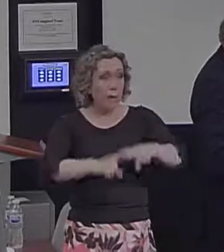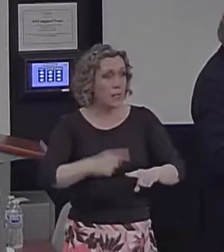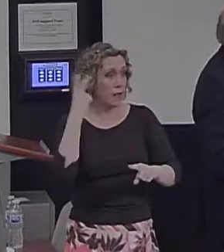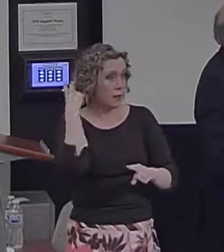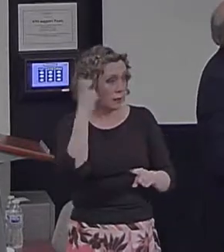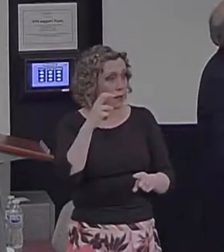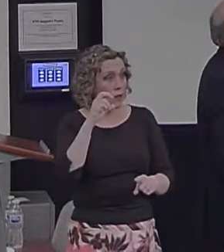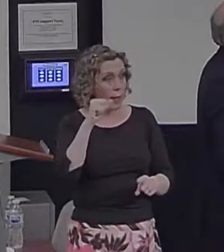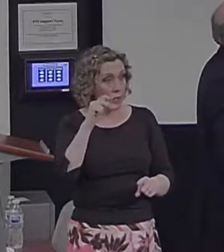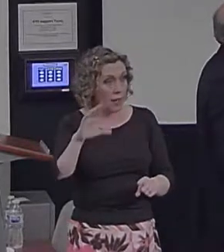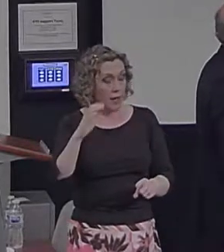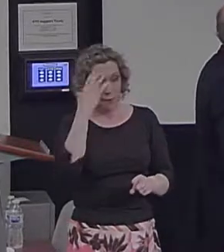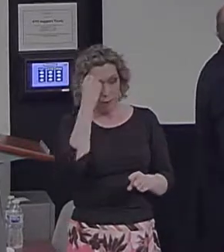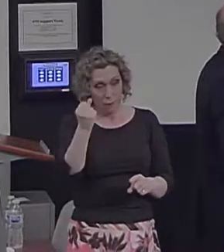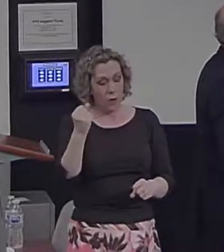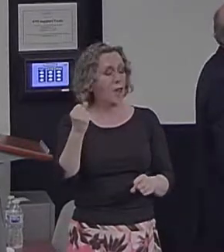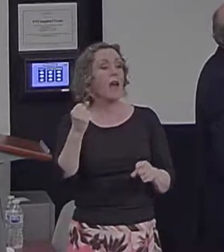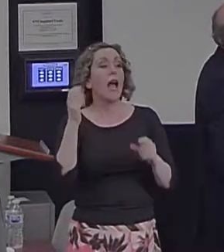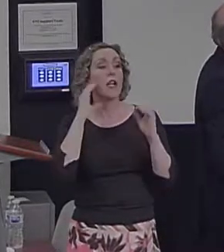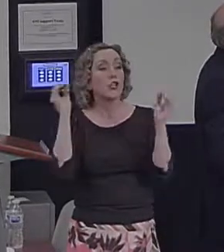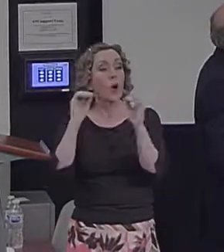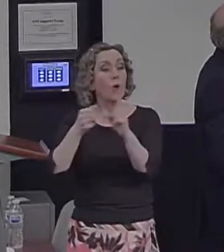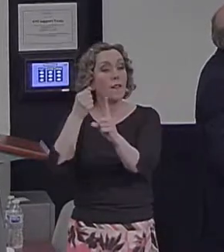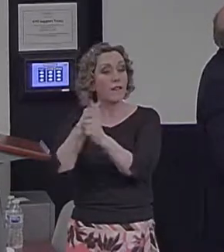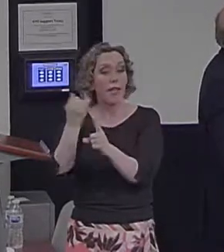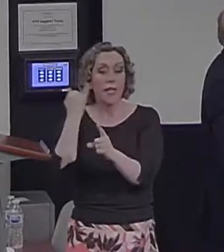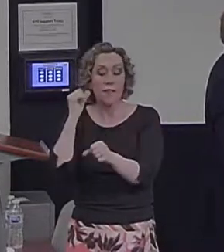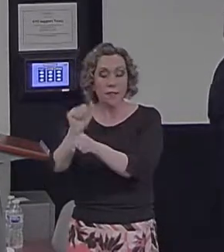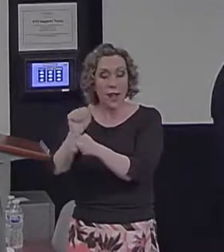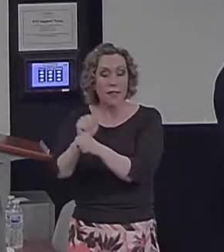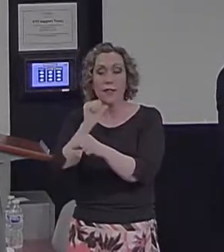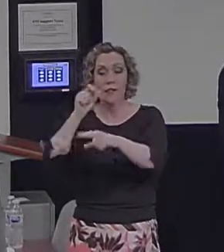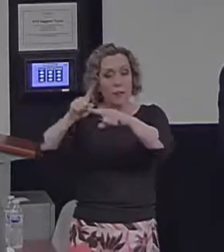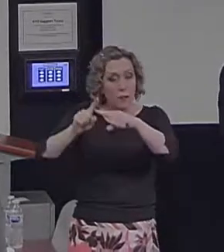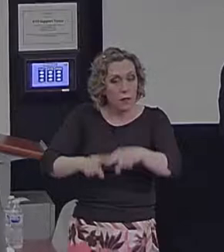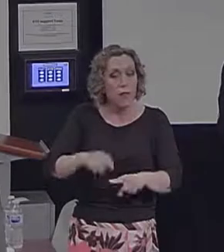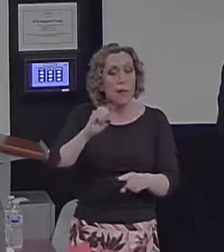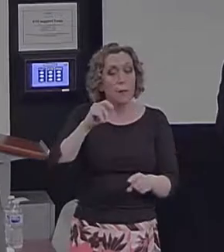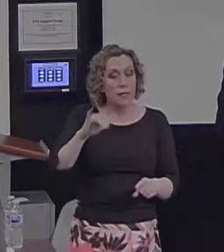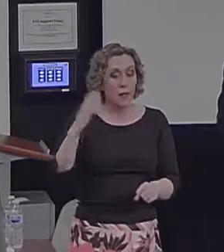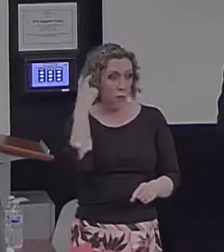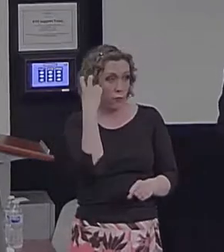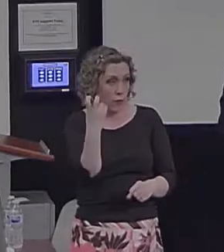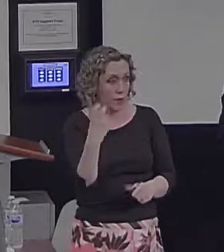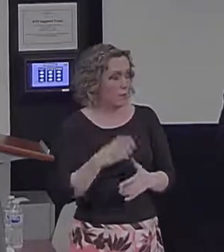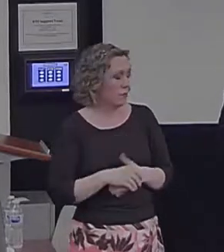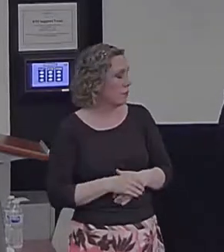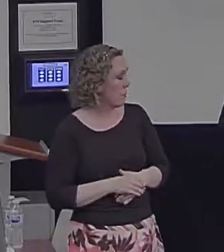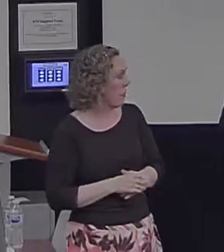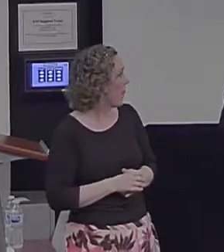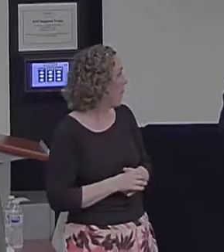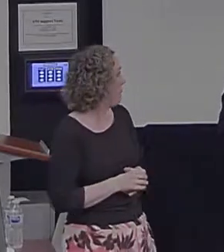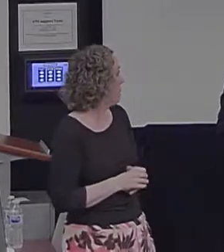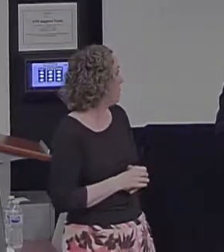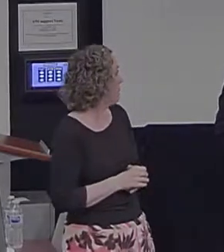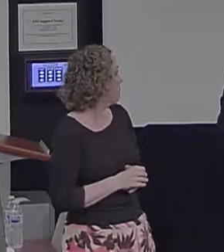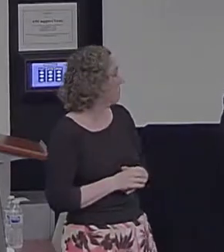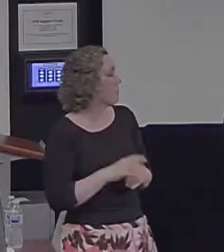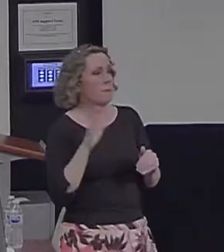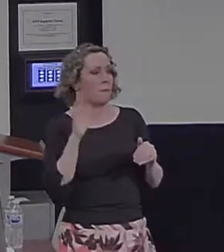effect on subsequent tasks that do not draw on episodic retrieval. So that's the basis of the rest of the studies I'm going to tell